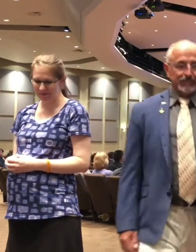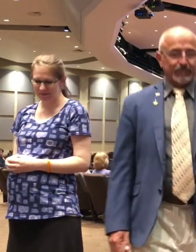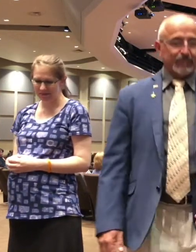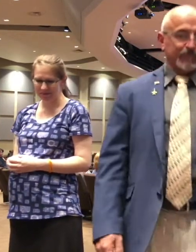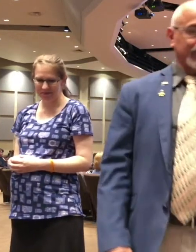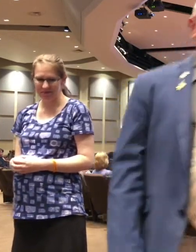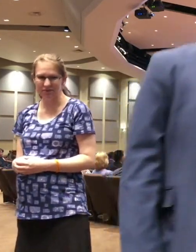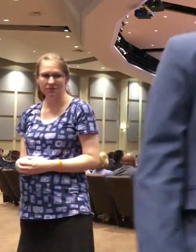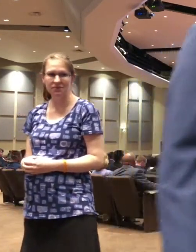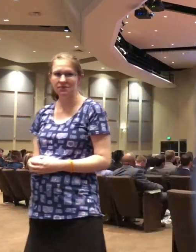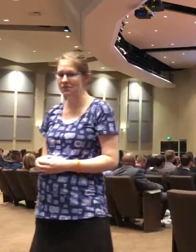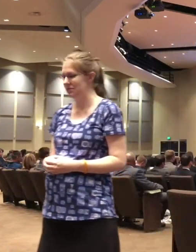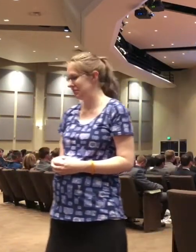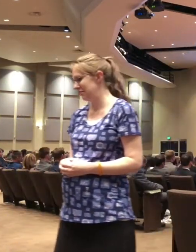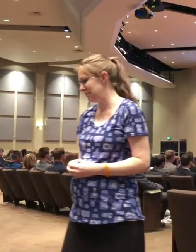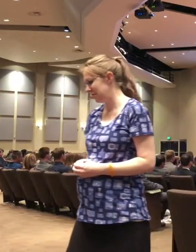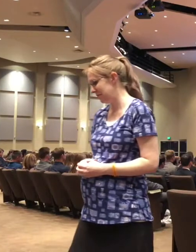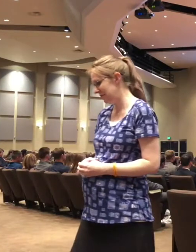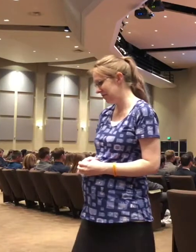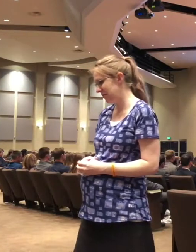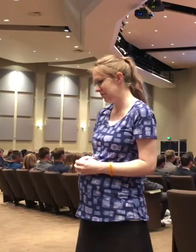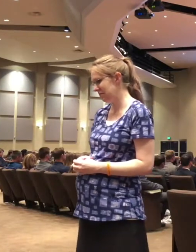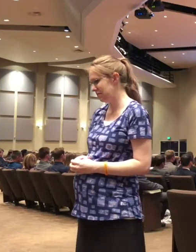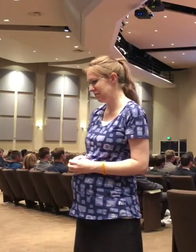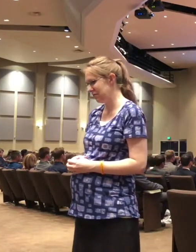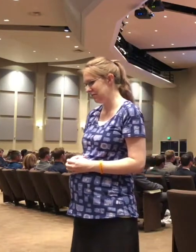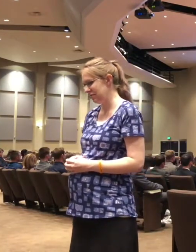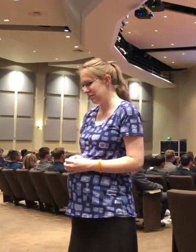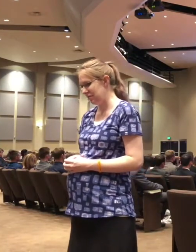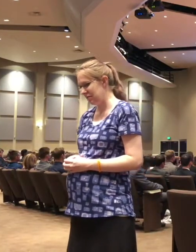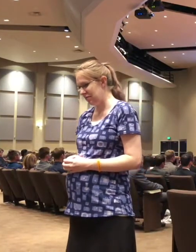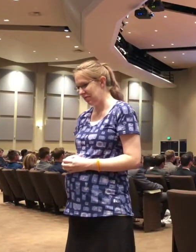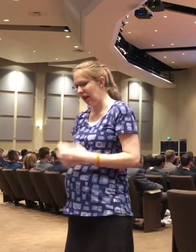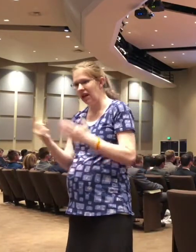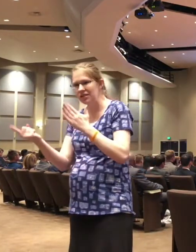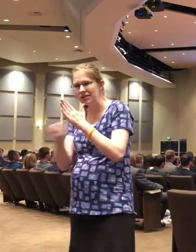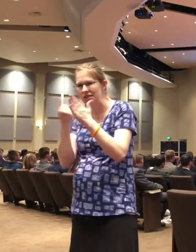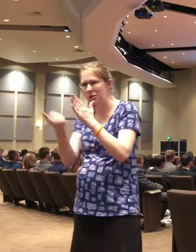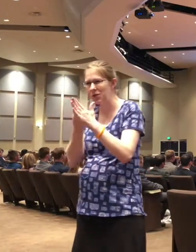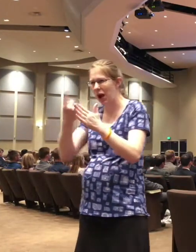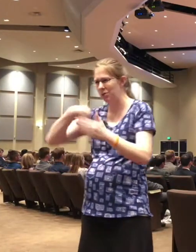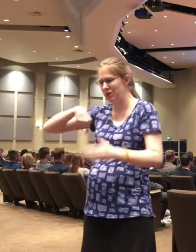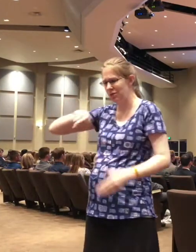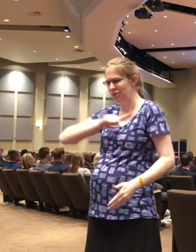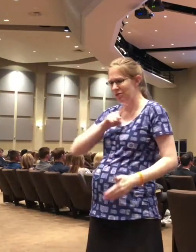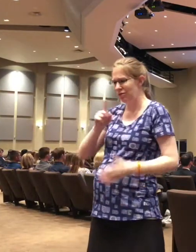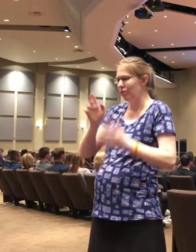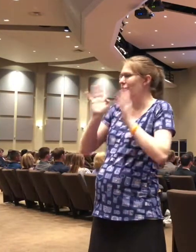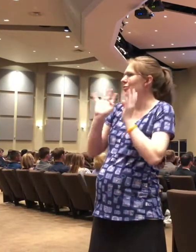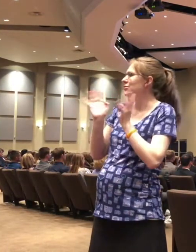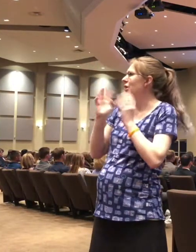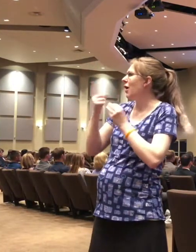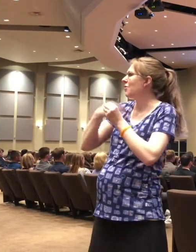You talk of faith when you're up on the mountain,